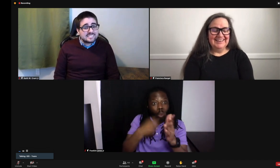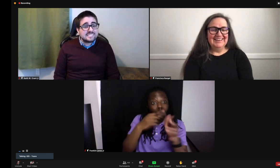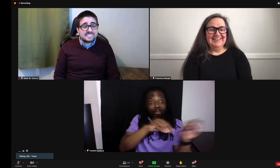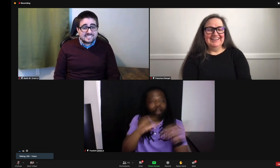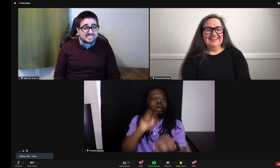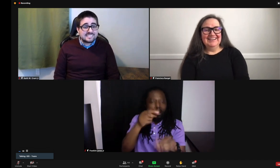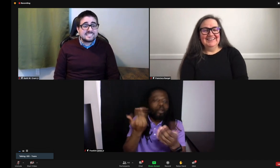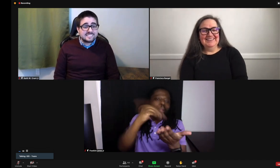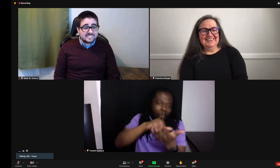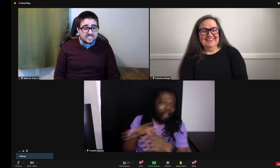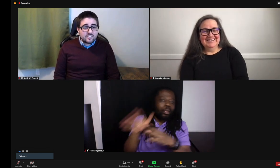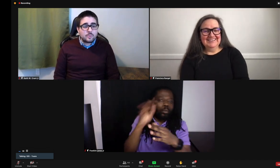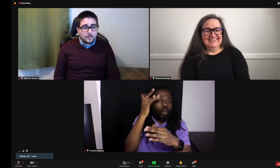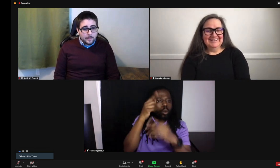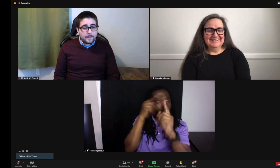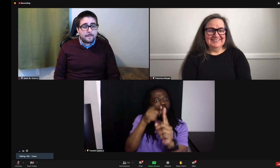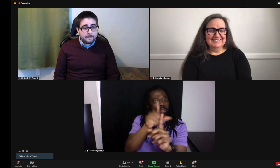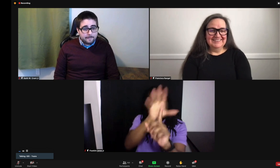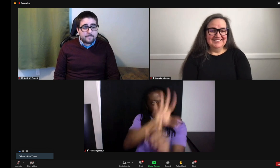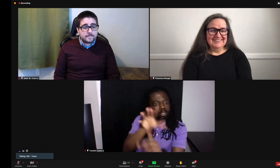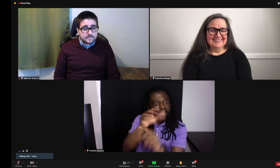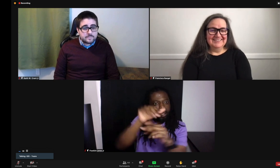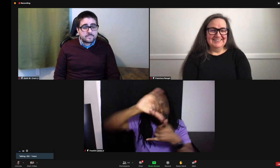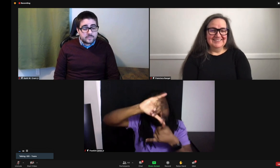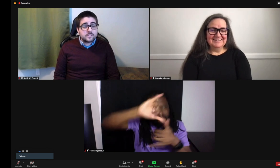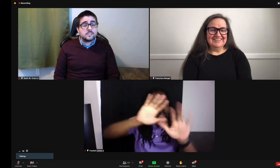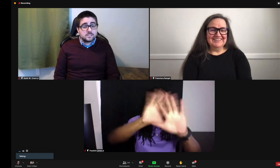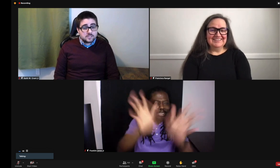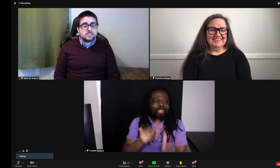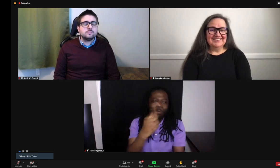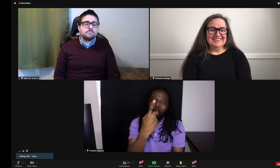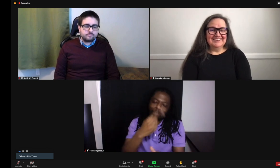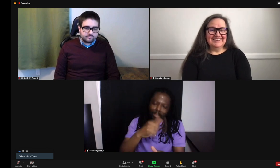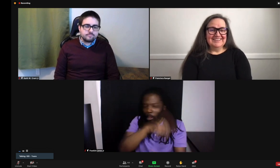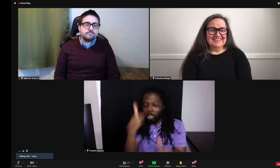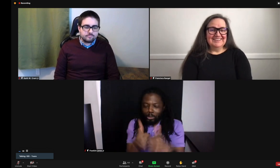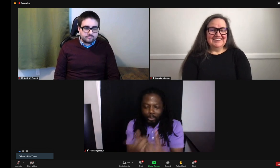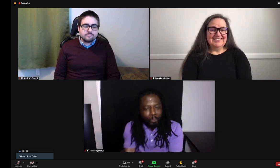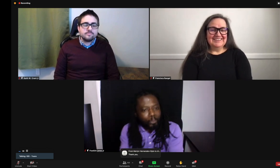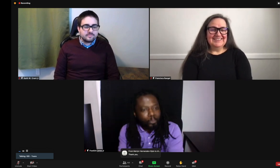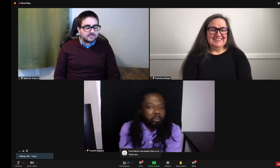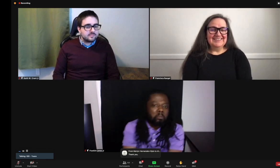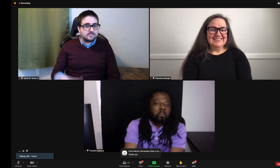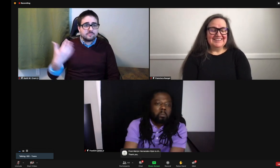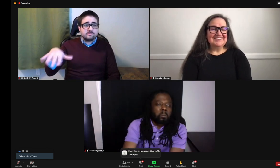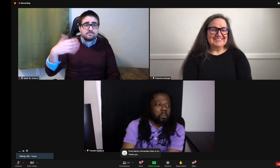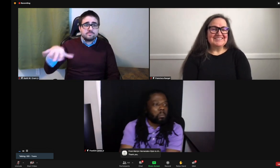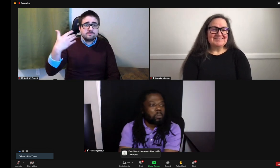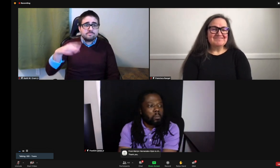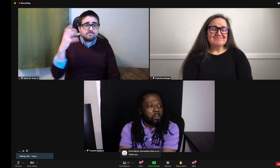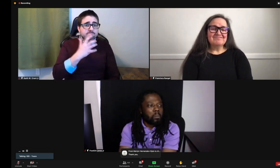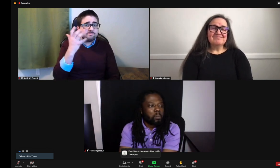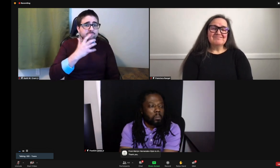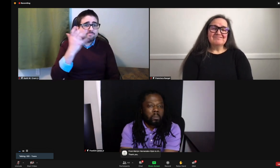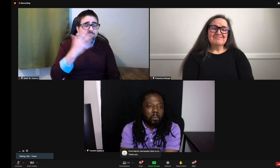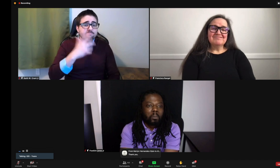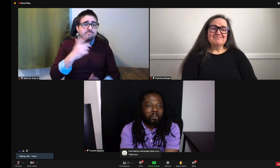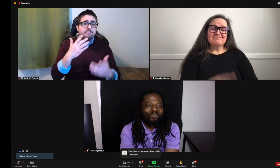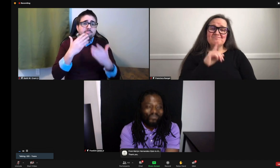once you move, you have to reset and that's one thing you have to remember and it's important for you to not move because the cameras have been